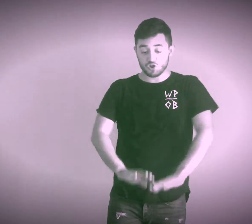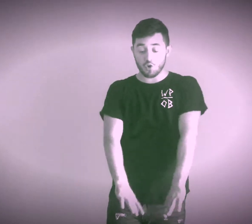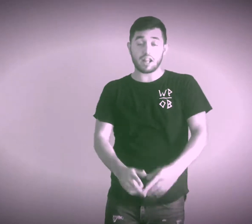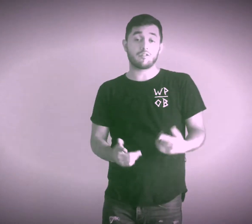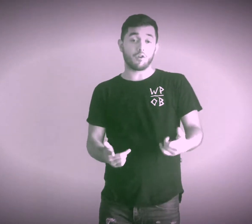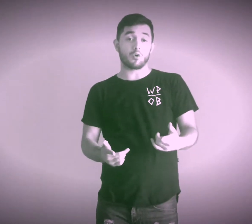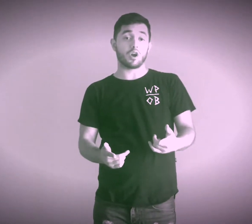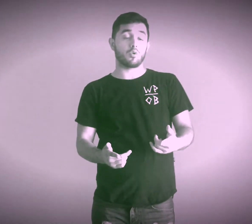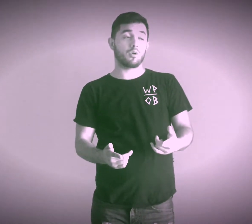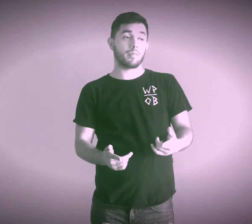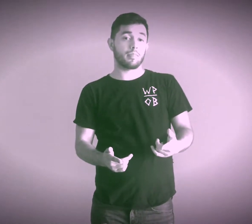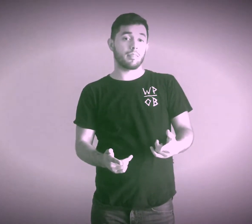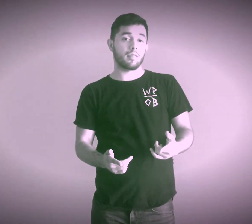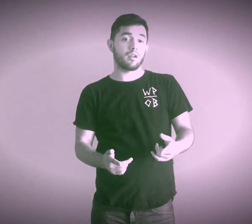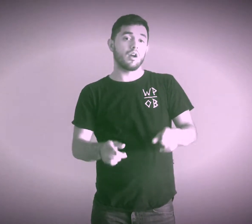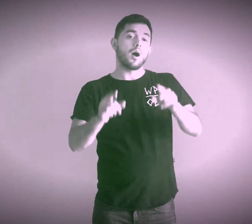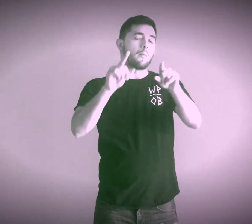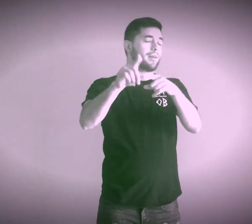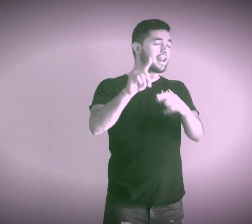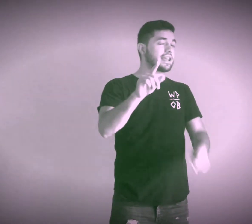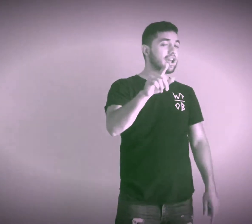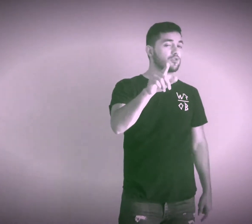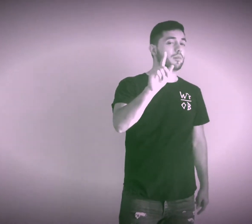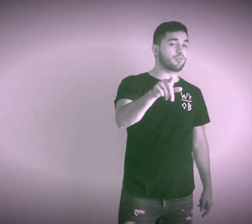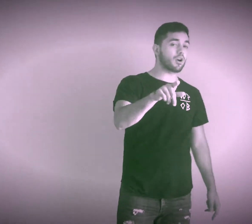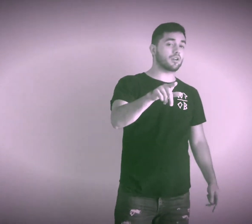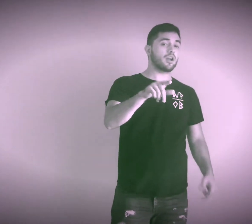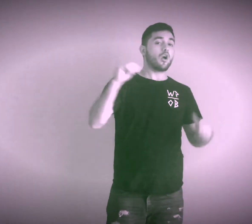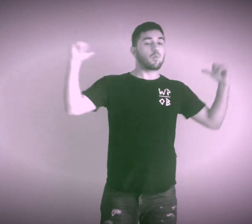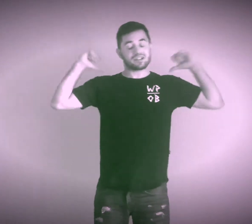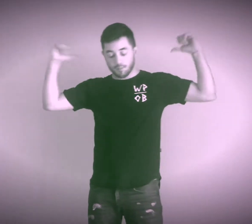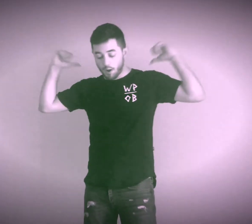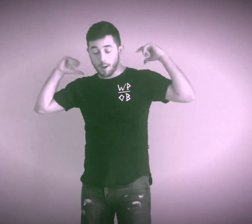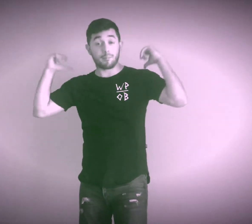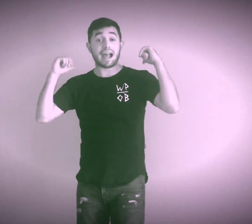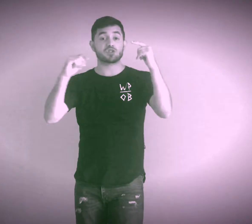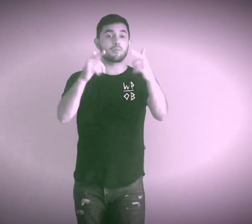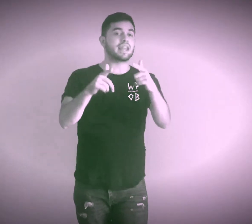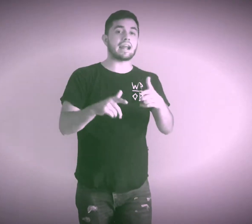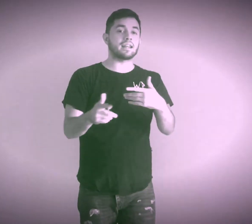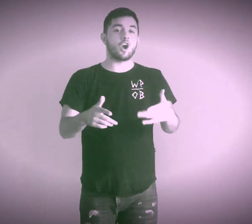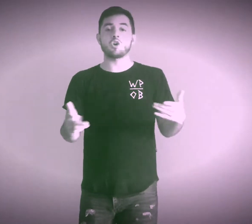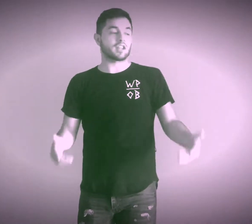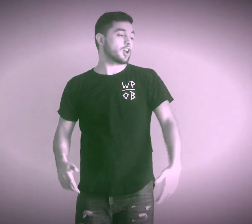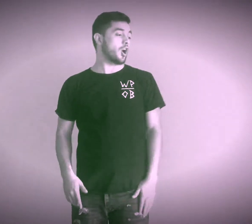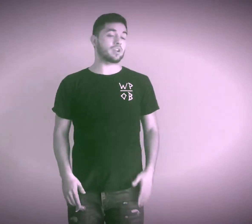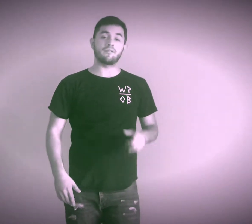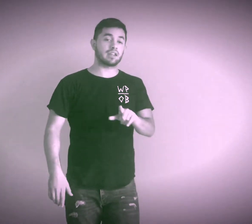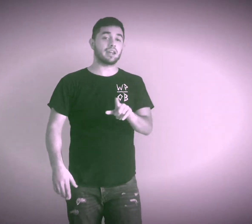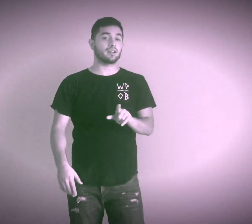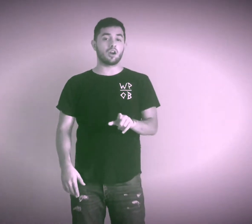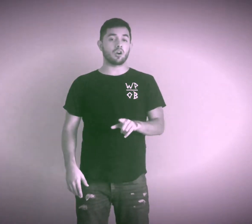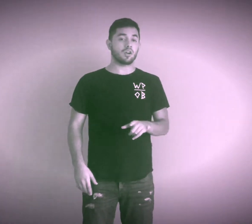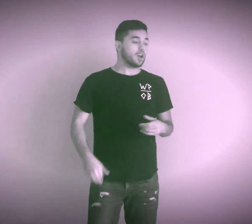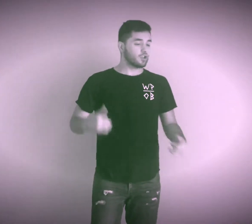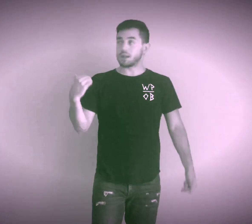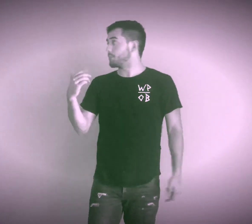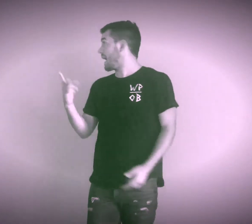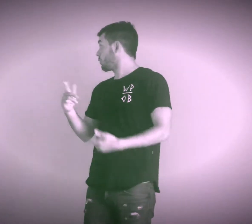short like Frodo Better yet, you LeBron, west up on my back So I'm daddy to all of y'all, never get along Looking back,